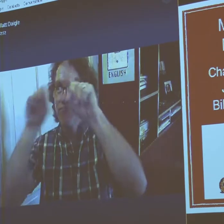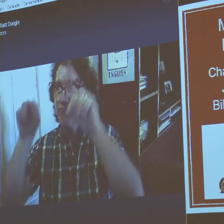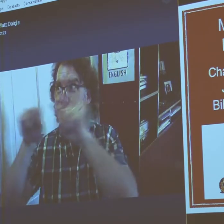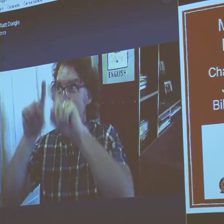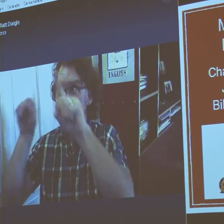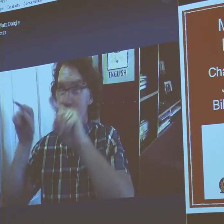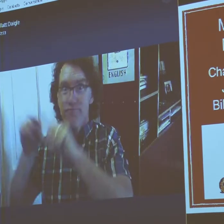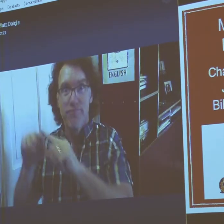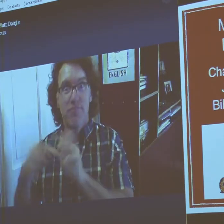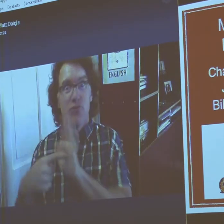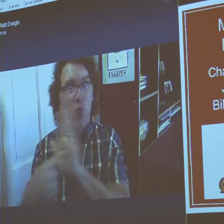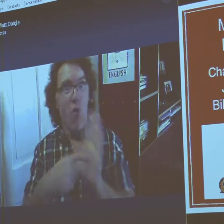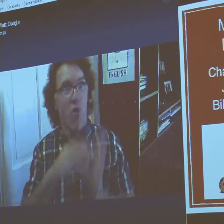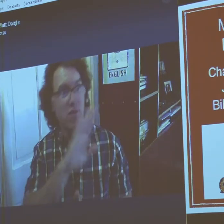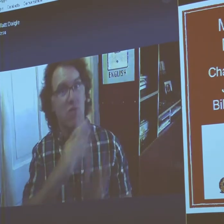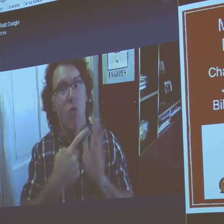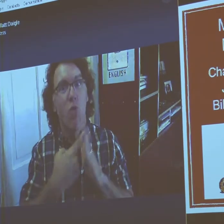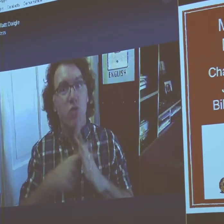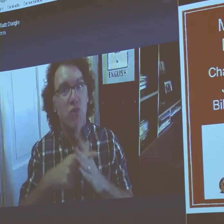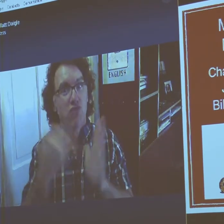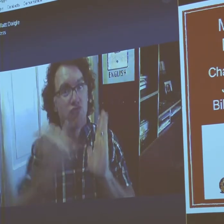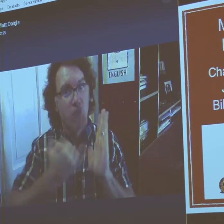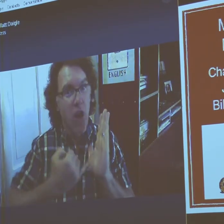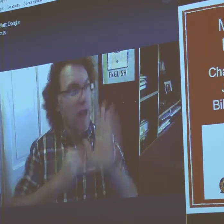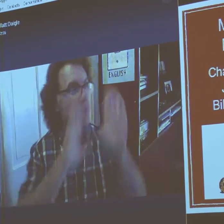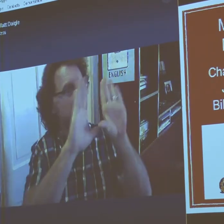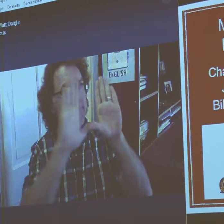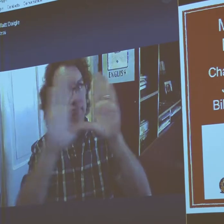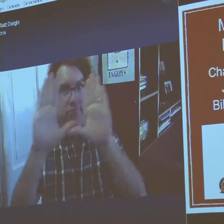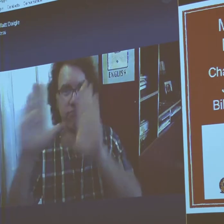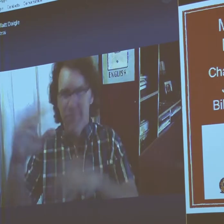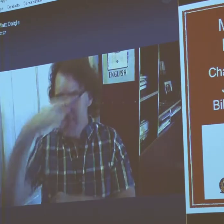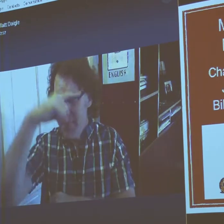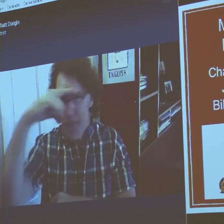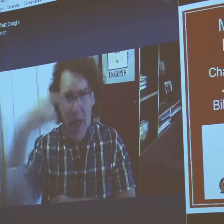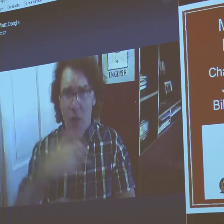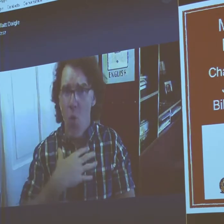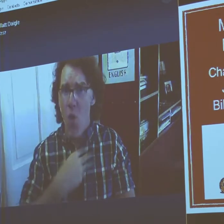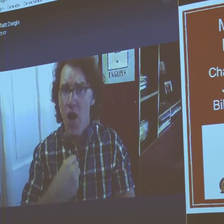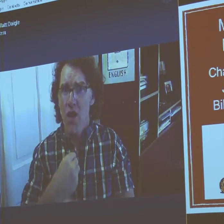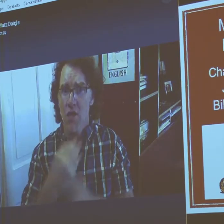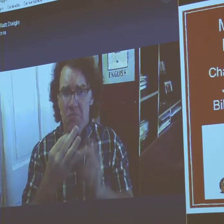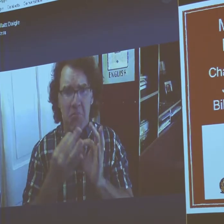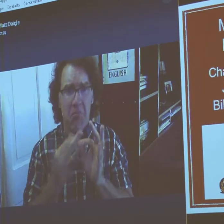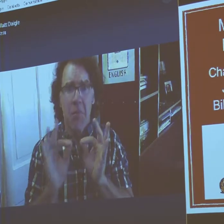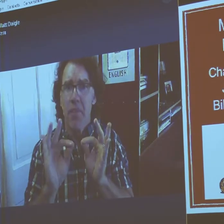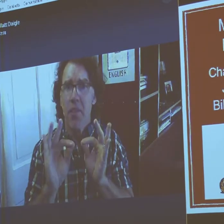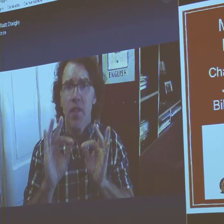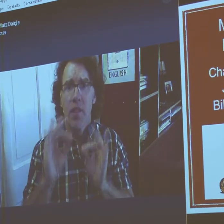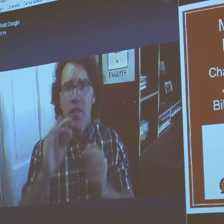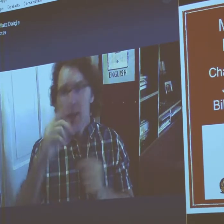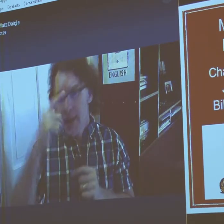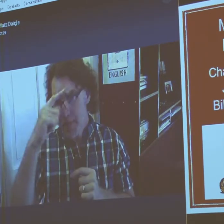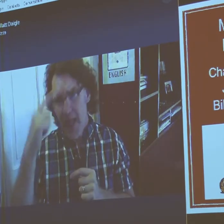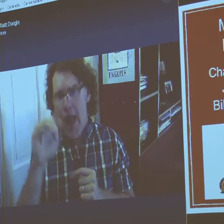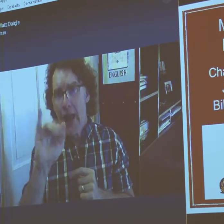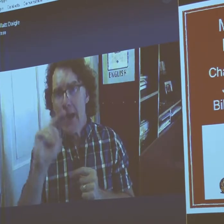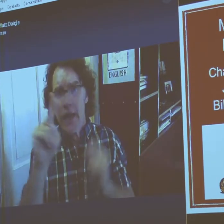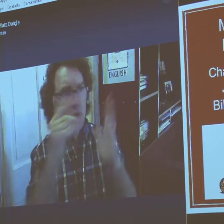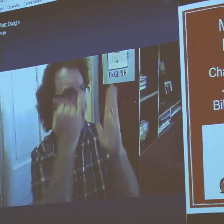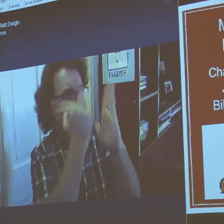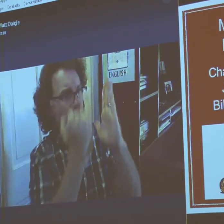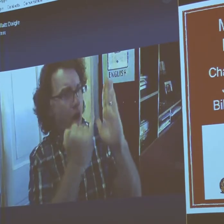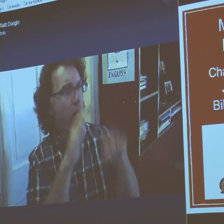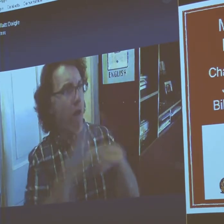exhibit at a museum. And it showed his original drawings. Very simple